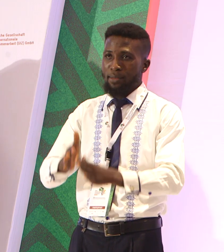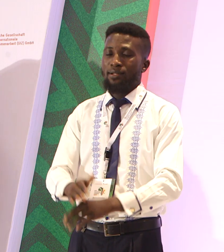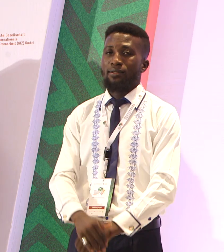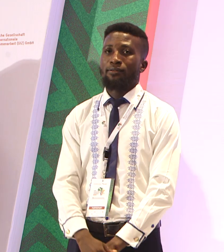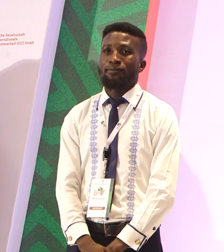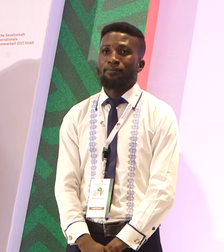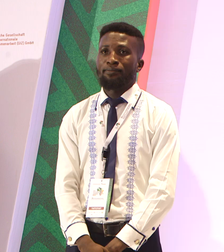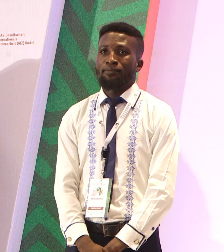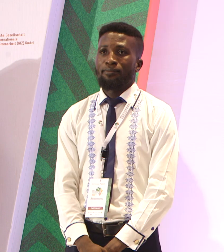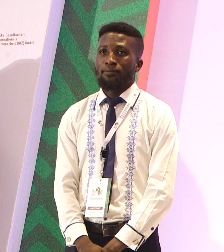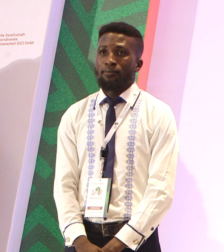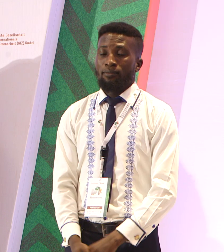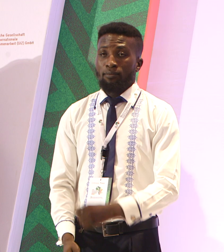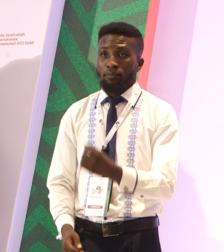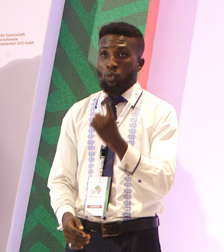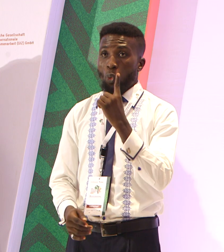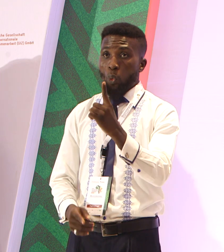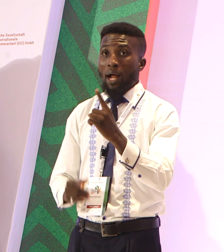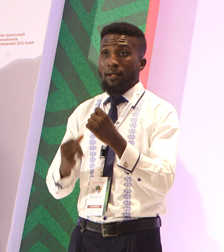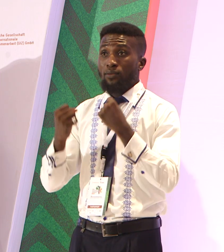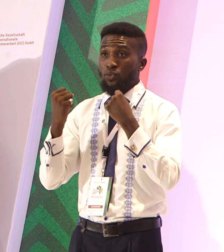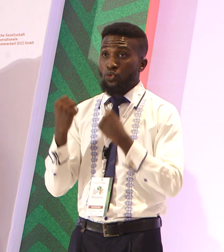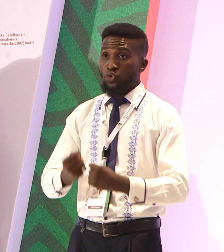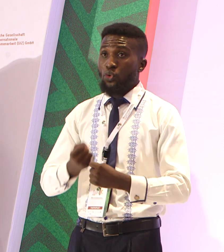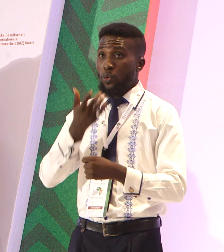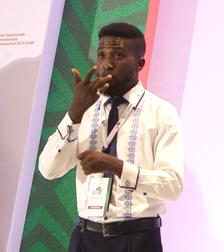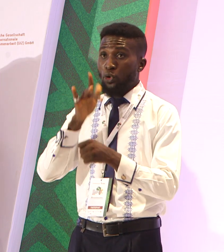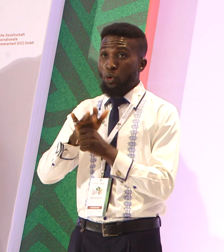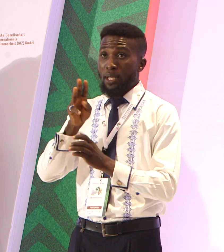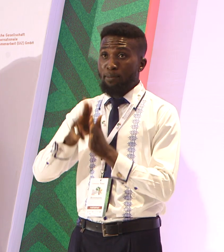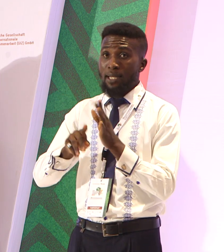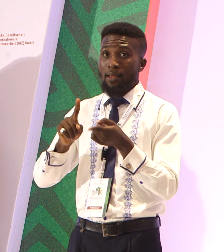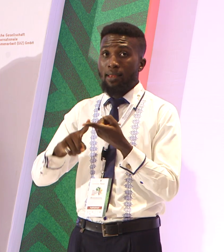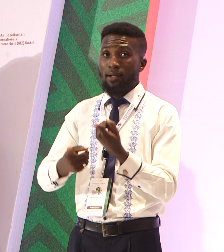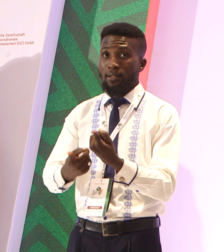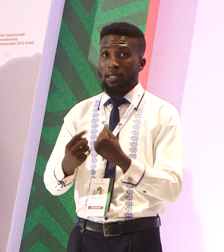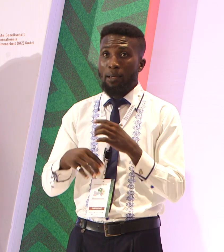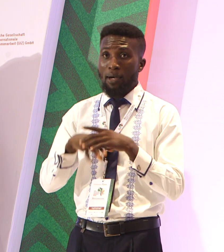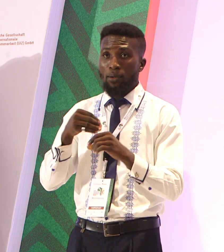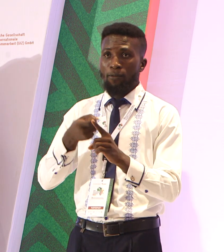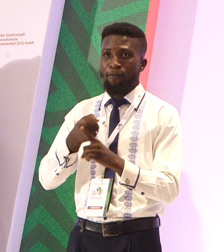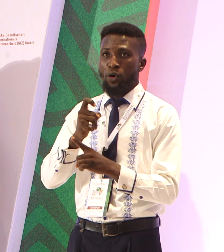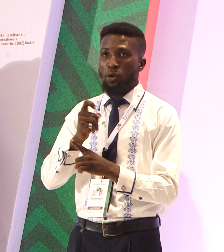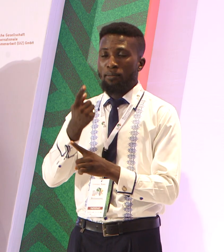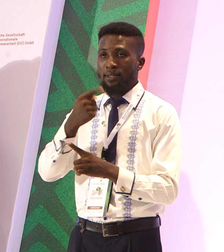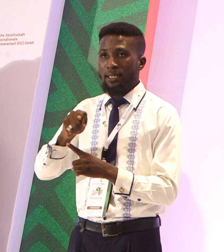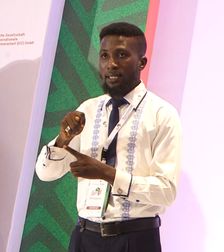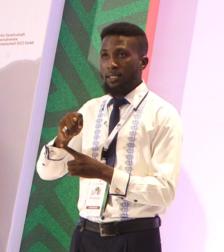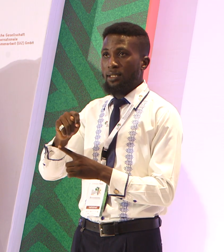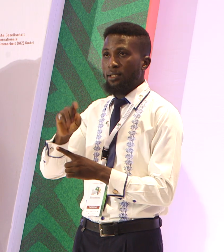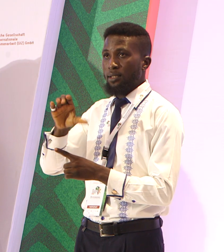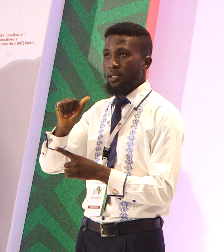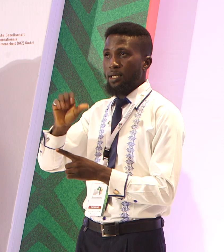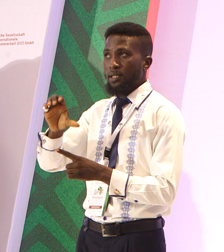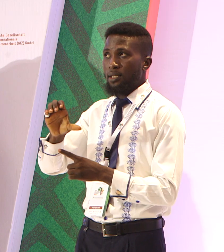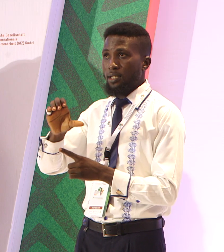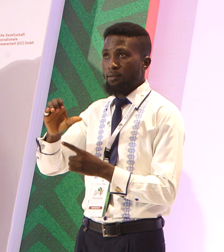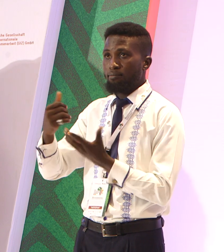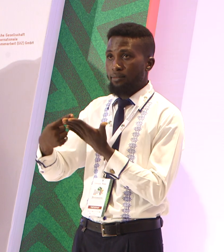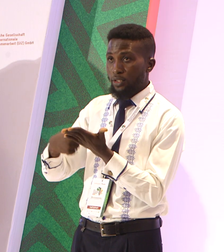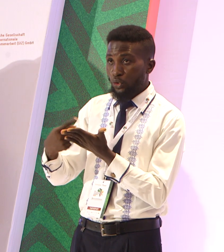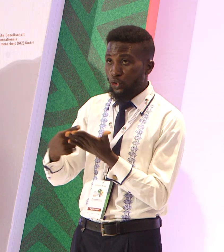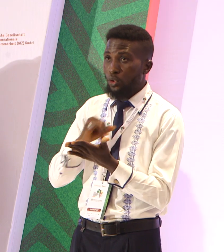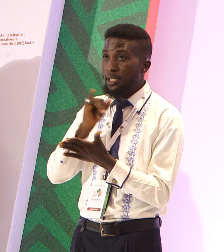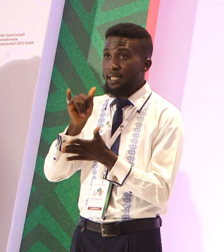A strong commitment that came out from notably the CHC AgriTech Africa is that they